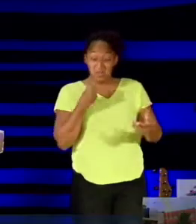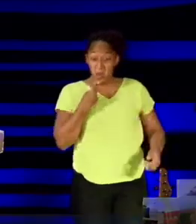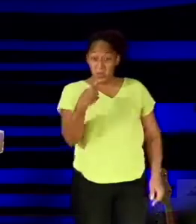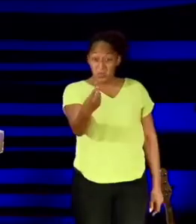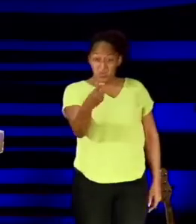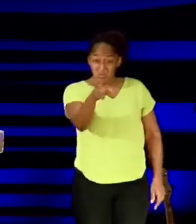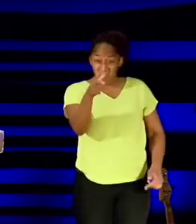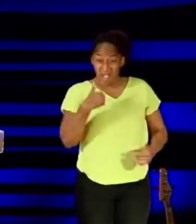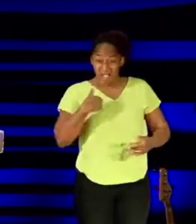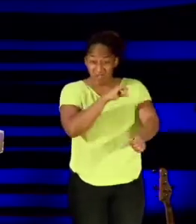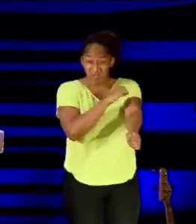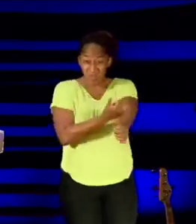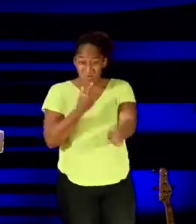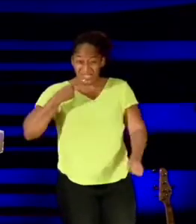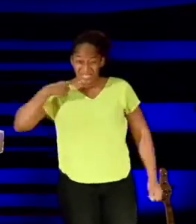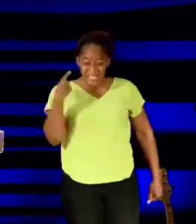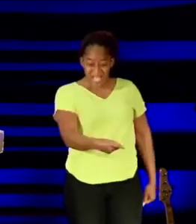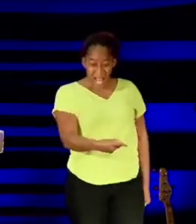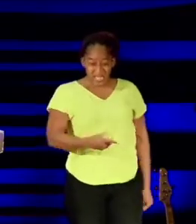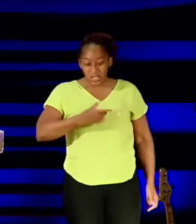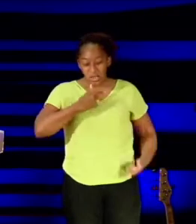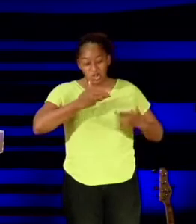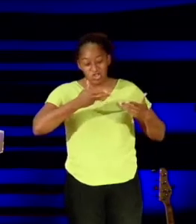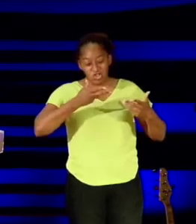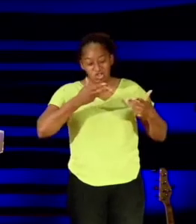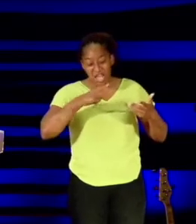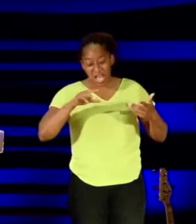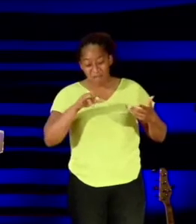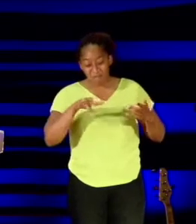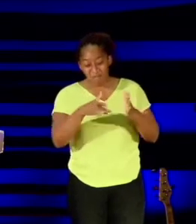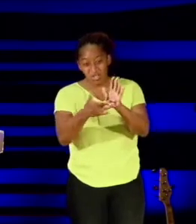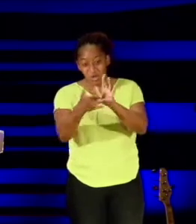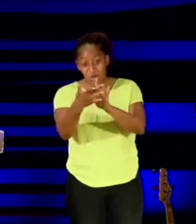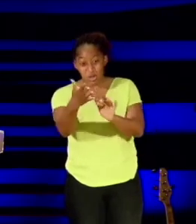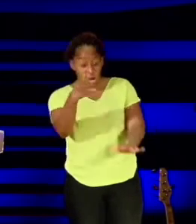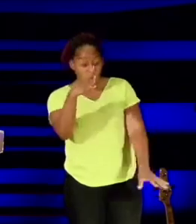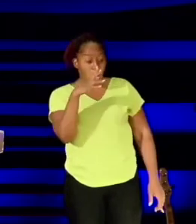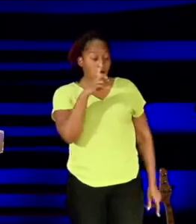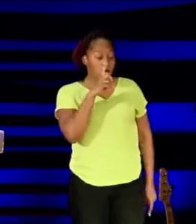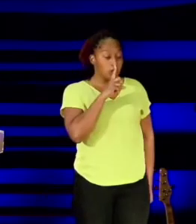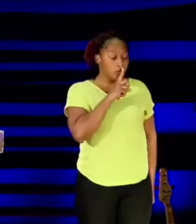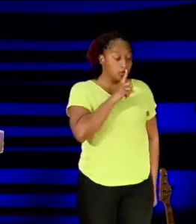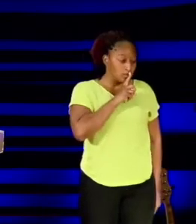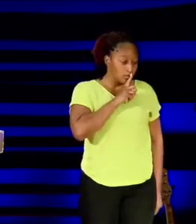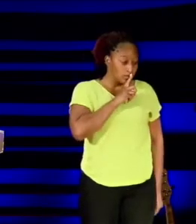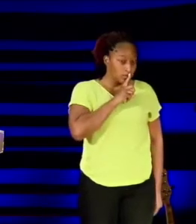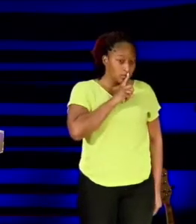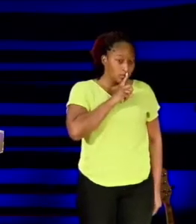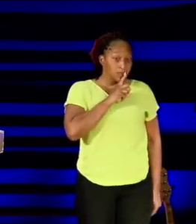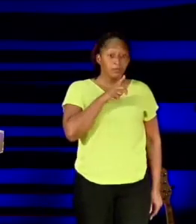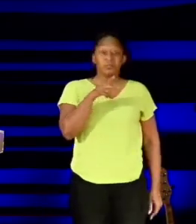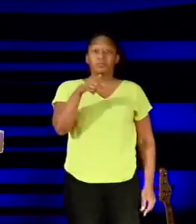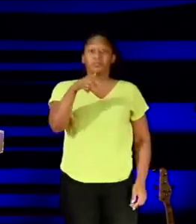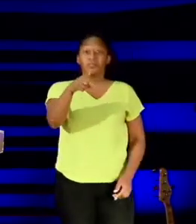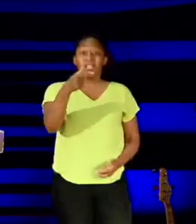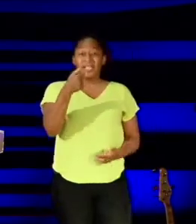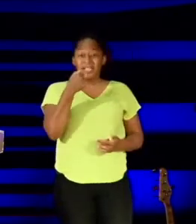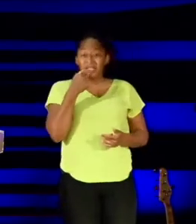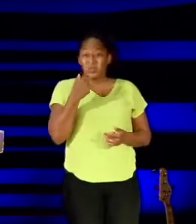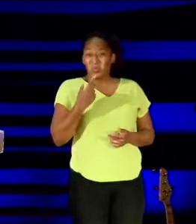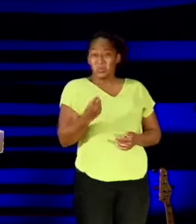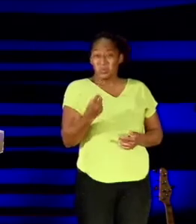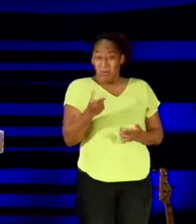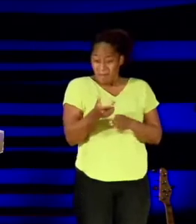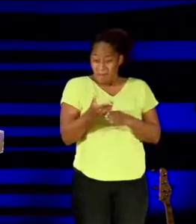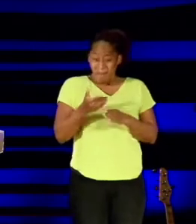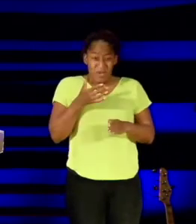have the authority to tell it all just as Jesus did to hush. Yeah, yeah, yeah, yeah, yeah, like I said before my title, you've